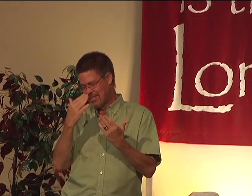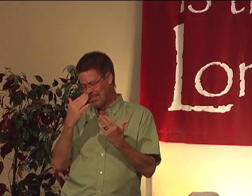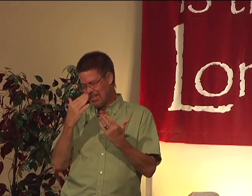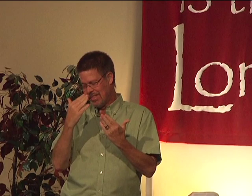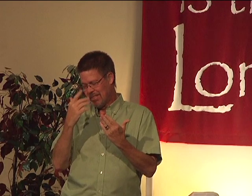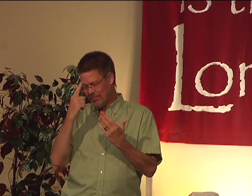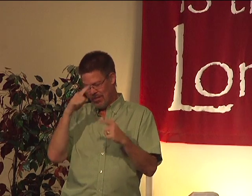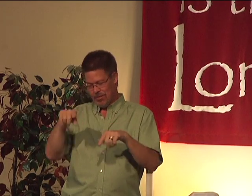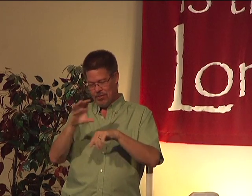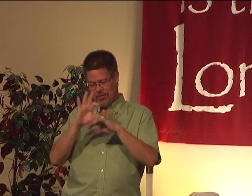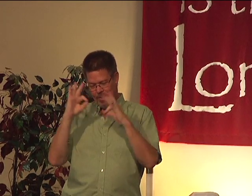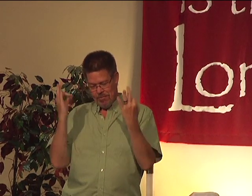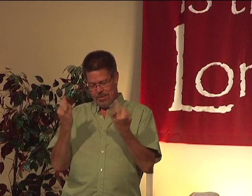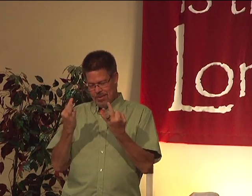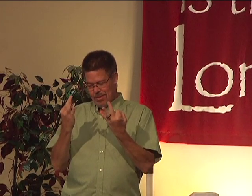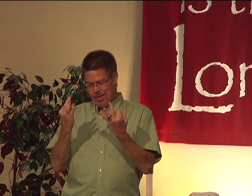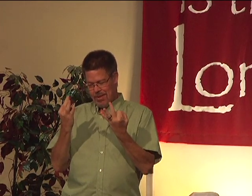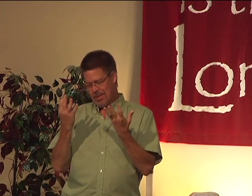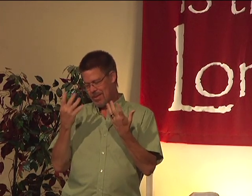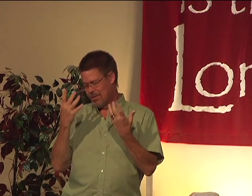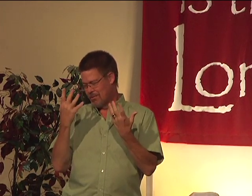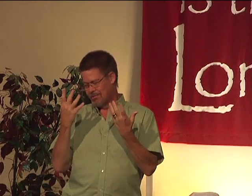Father, Father, thank you for this church family.